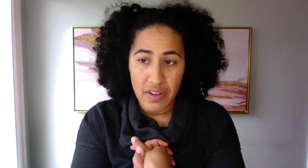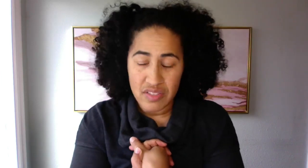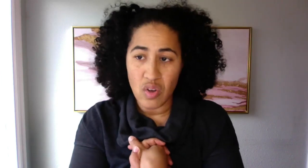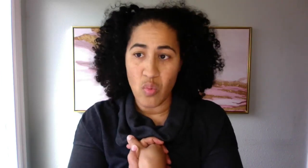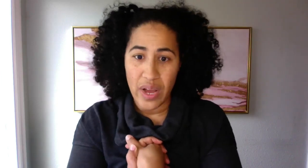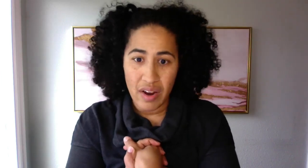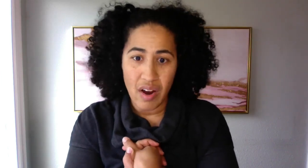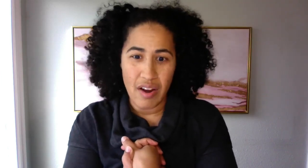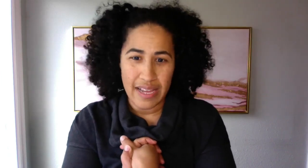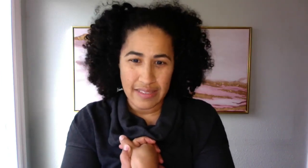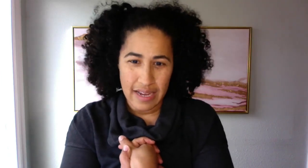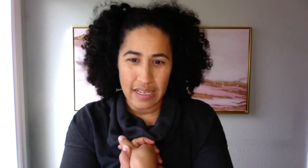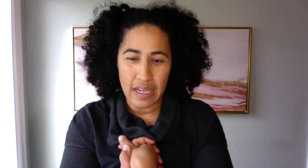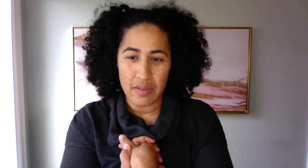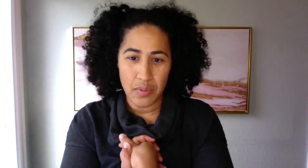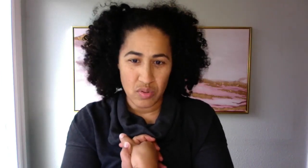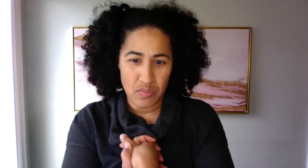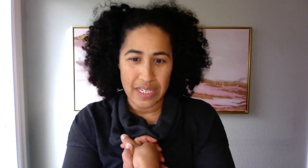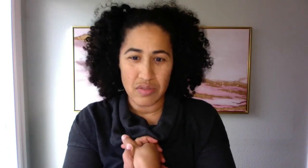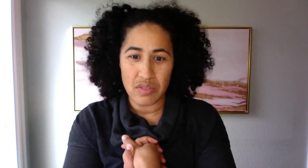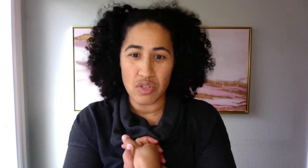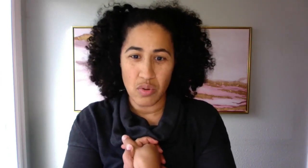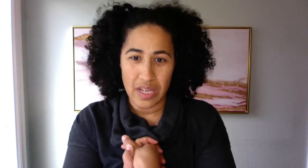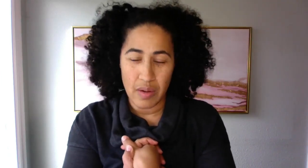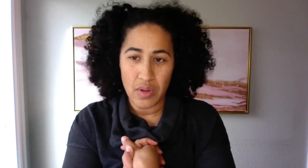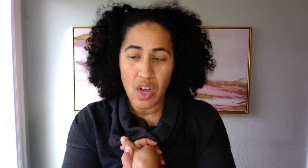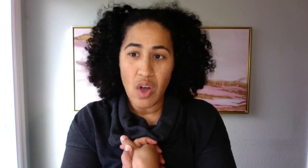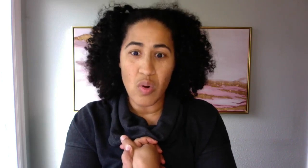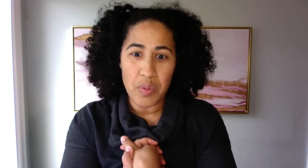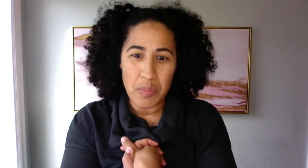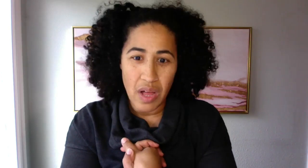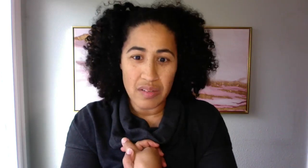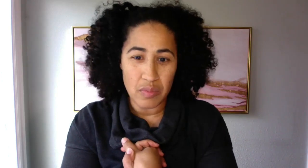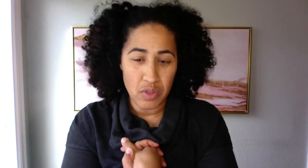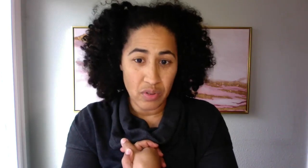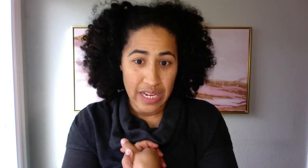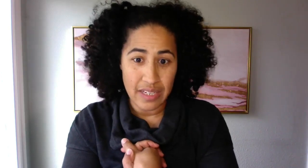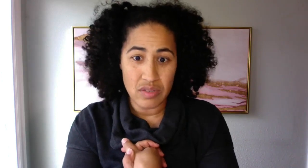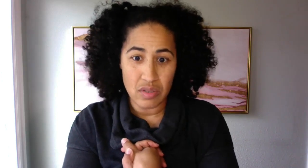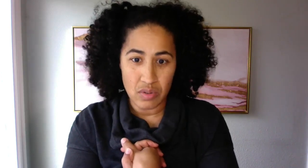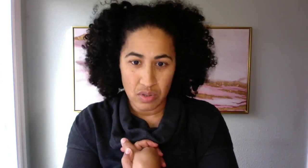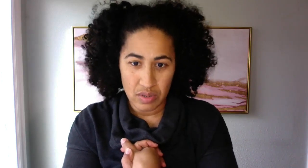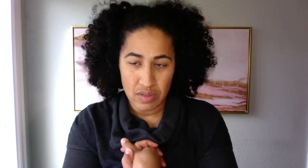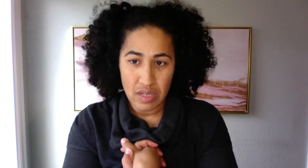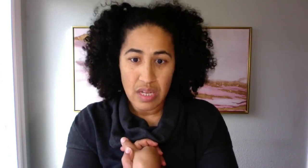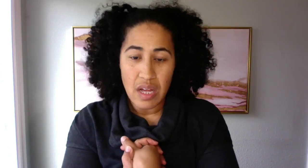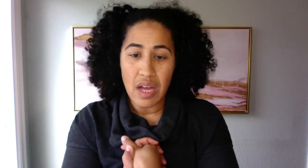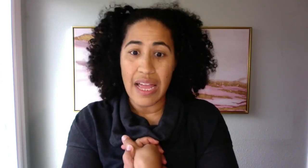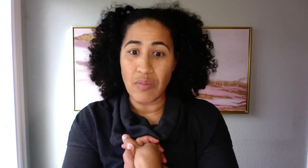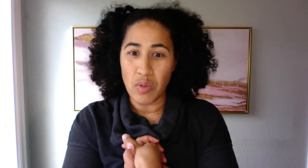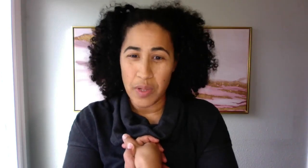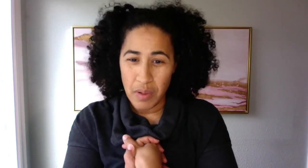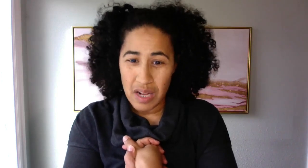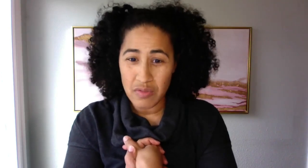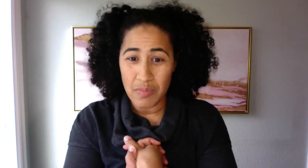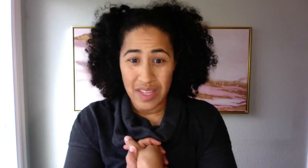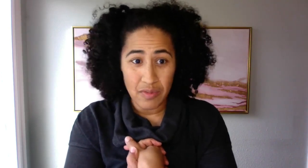us, where our anxiety and post-traumatic stress are showing up will be blocked from creating solutions, and will be blocked from therefore